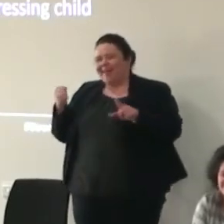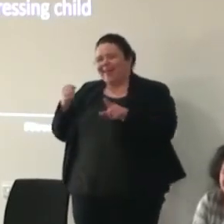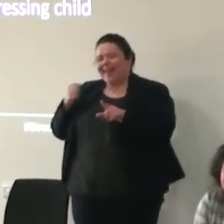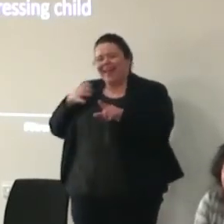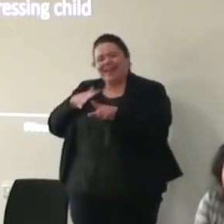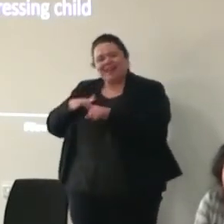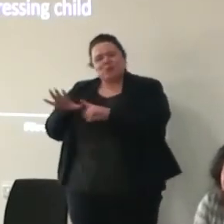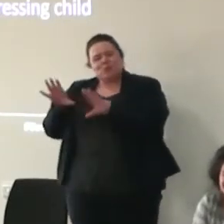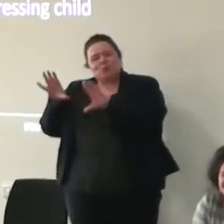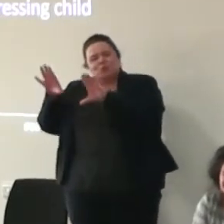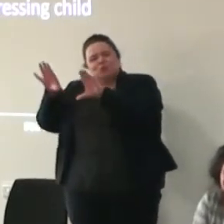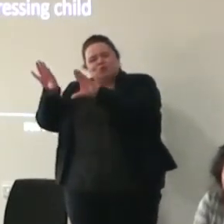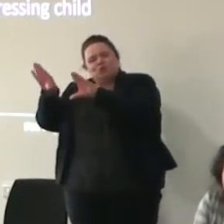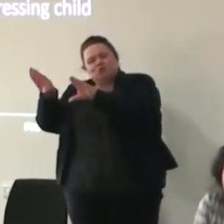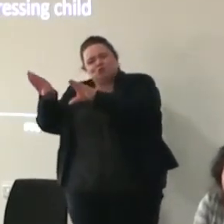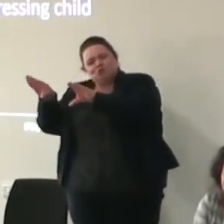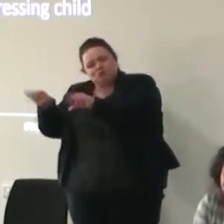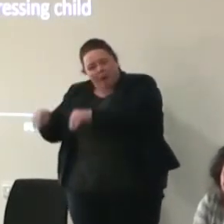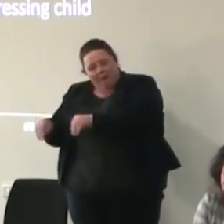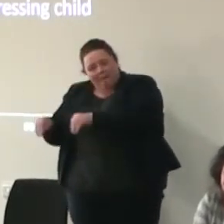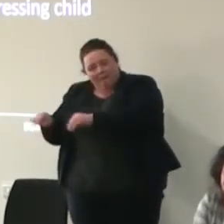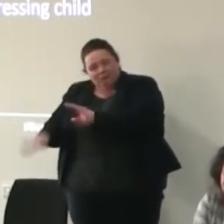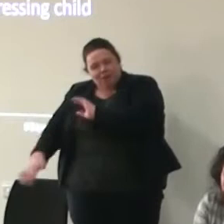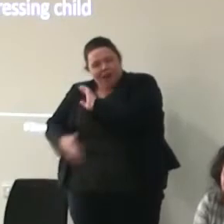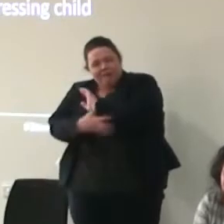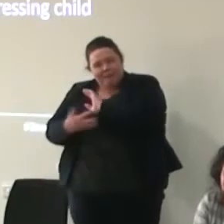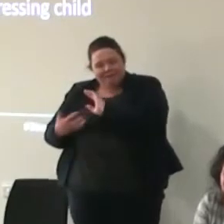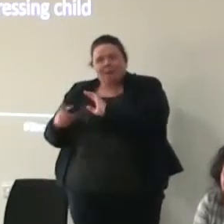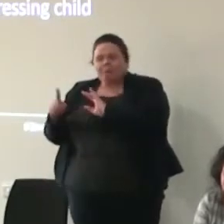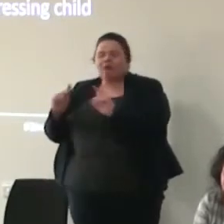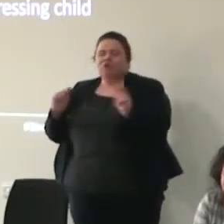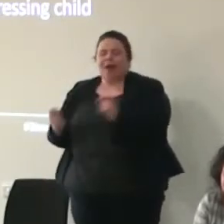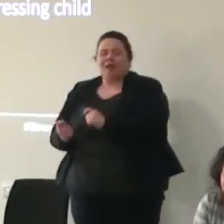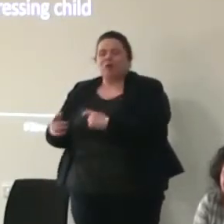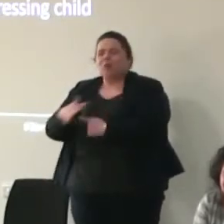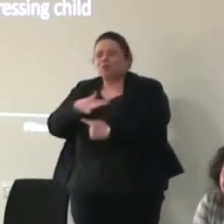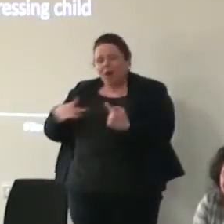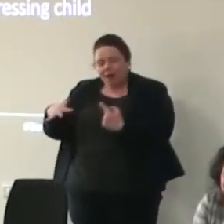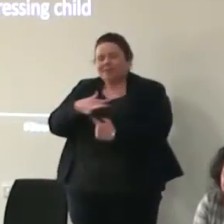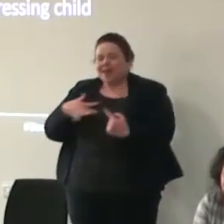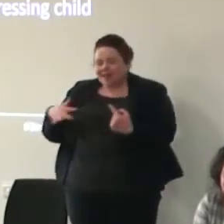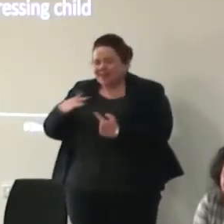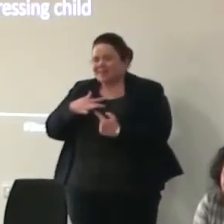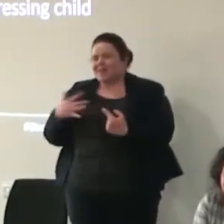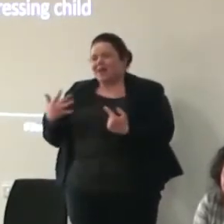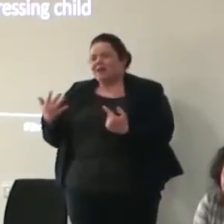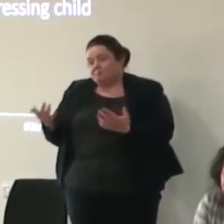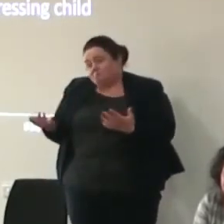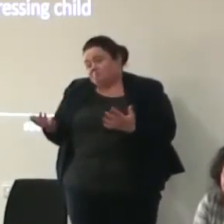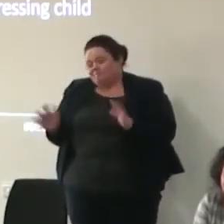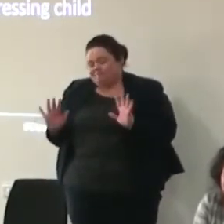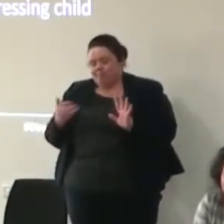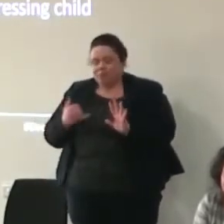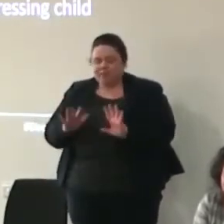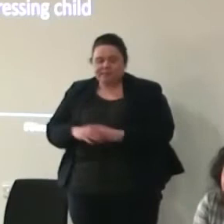eradicate child poverty but certainly address and change circumstances and and how it might yeah sorry